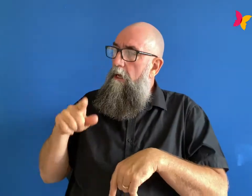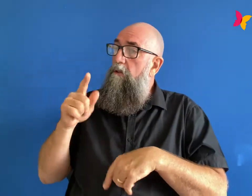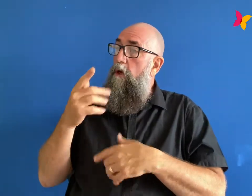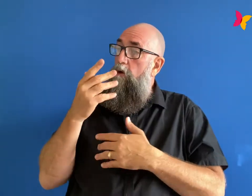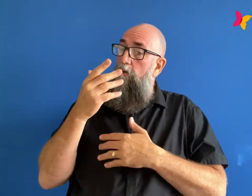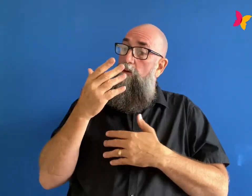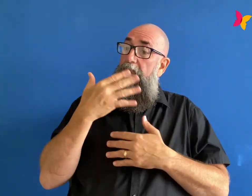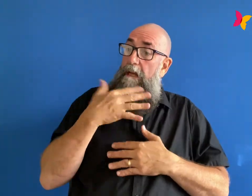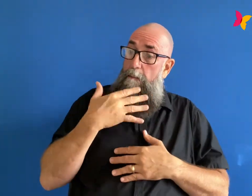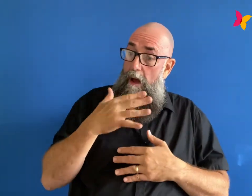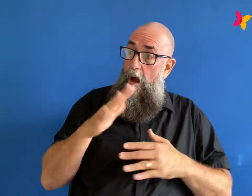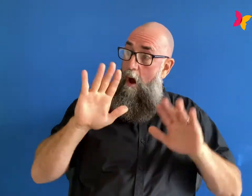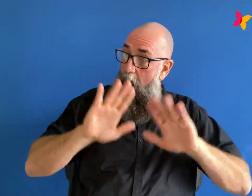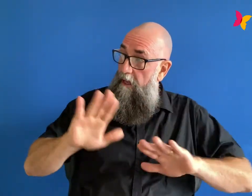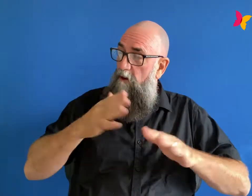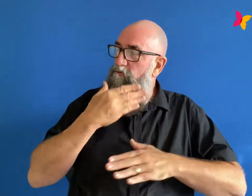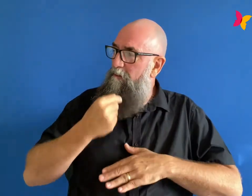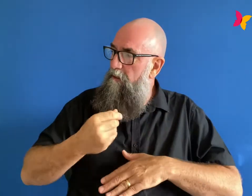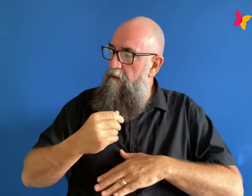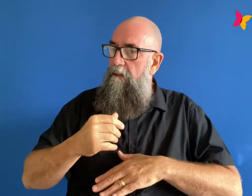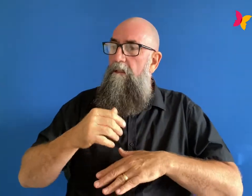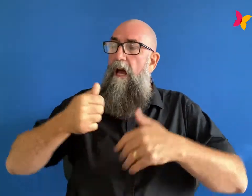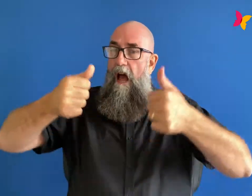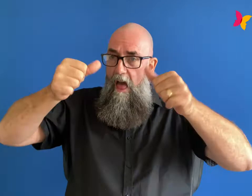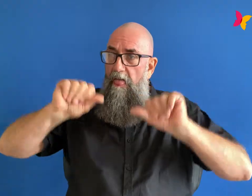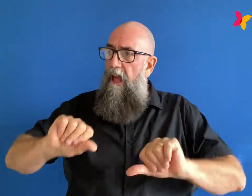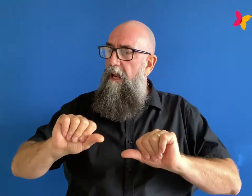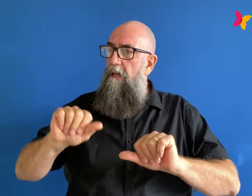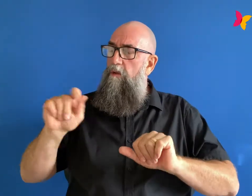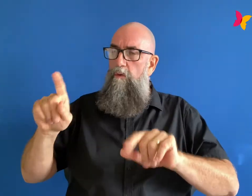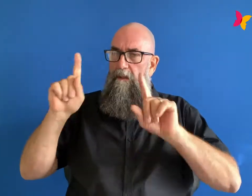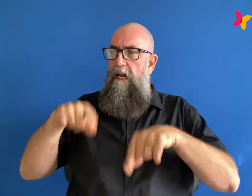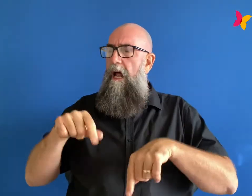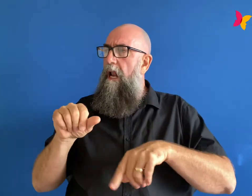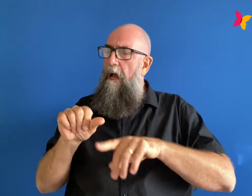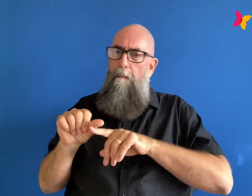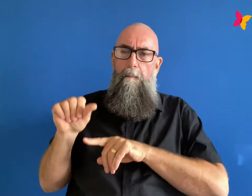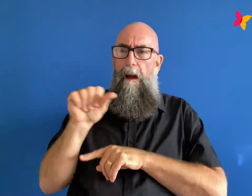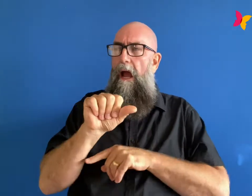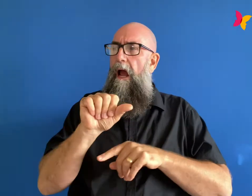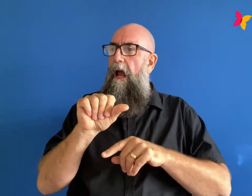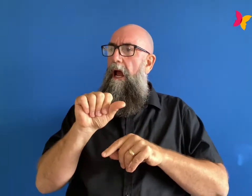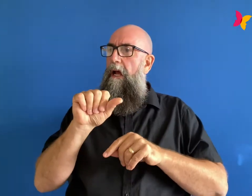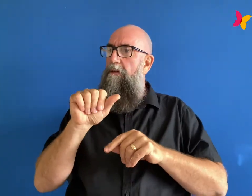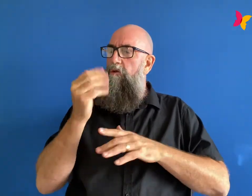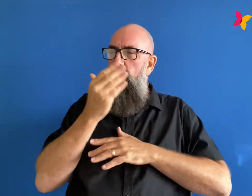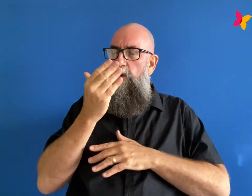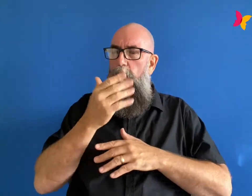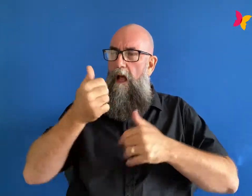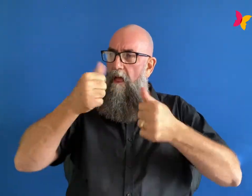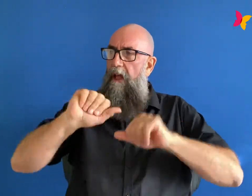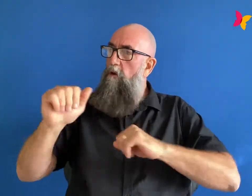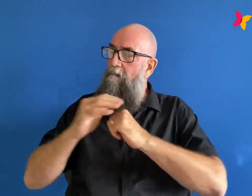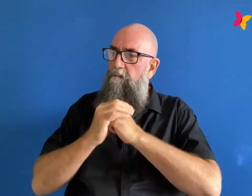new students were welcomed into year 10 and of course that caused a bit of reshuffling of the social order of friendship groups and amy found herself